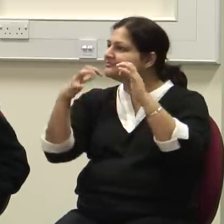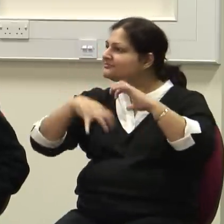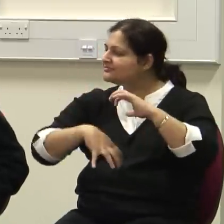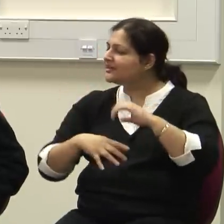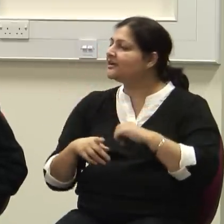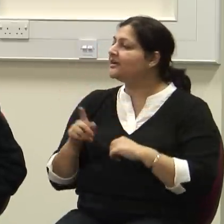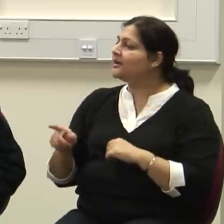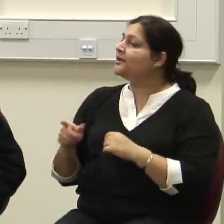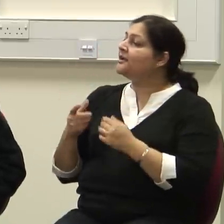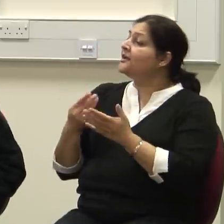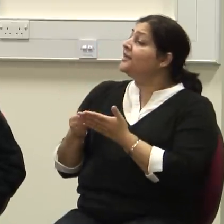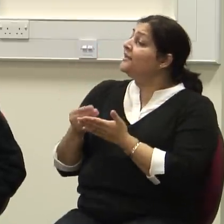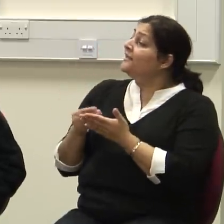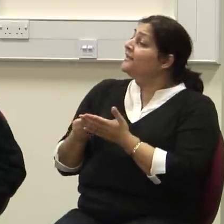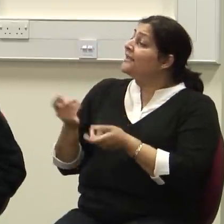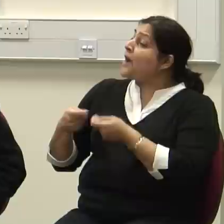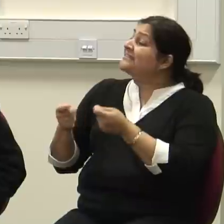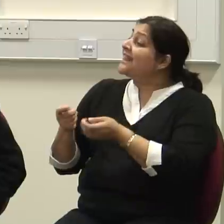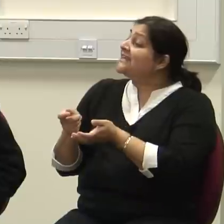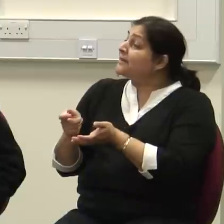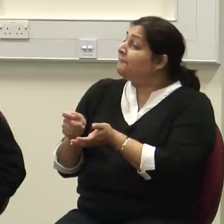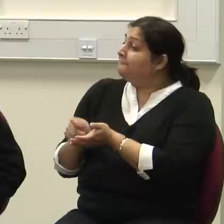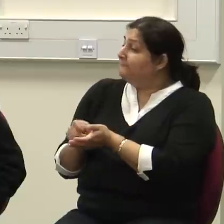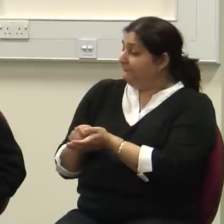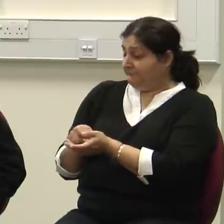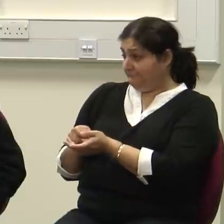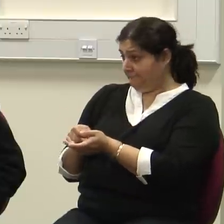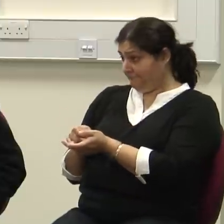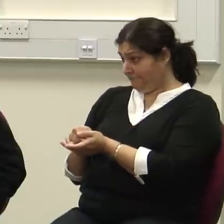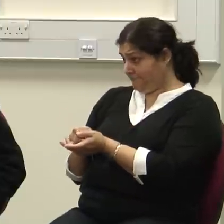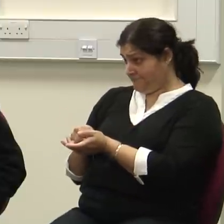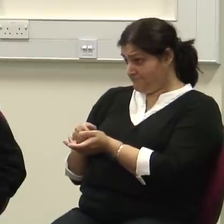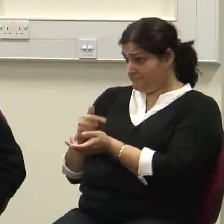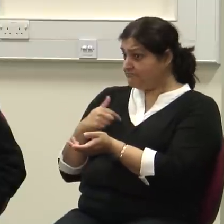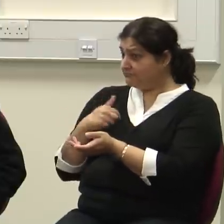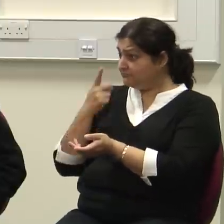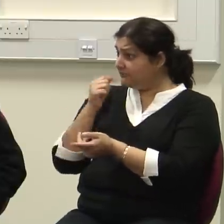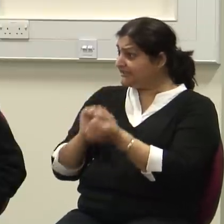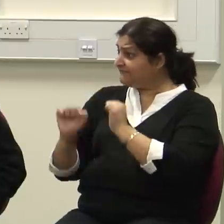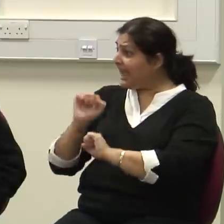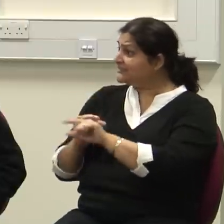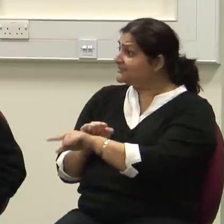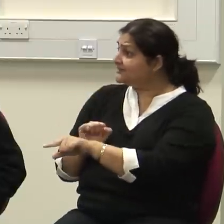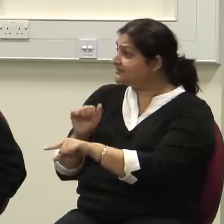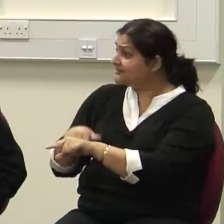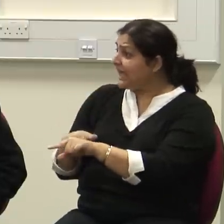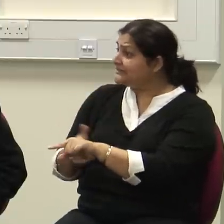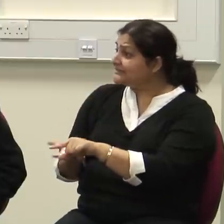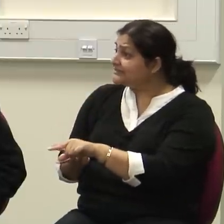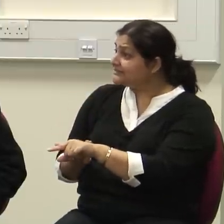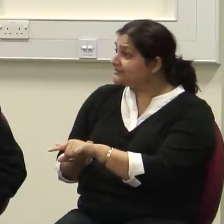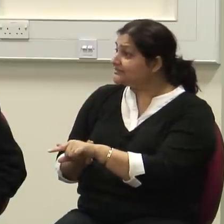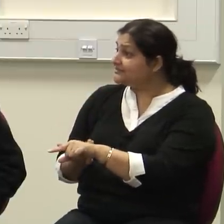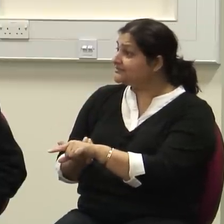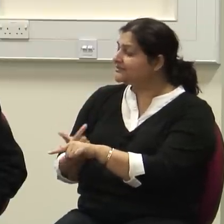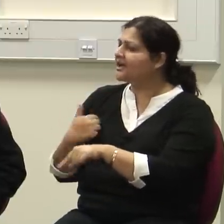of defending capitalism in the sense in which, and I have, by the way,